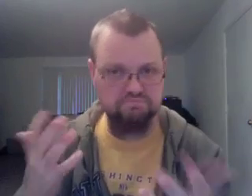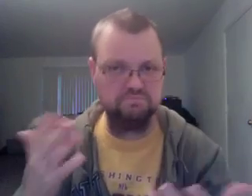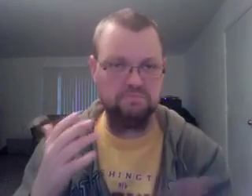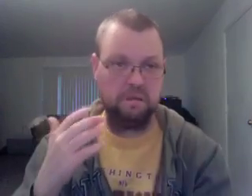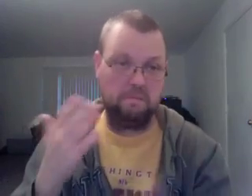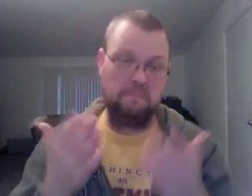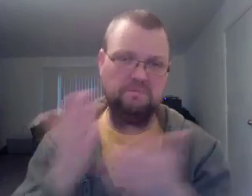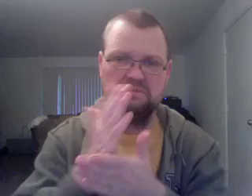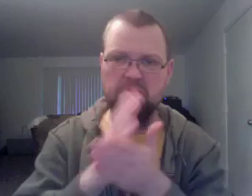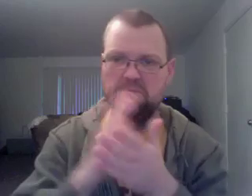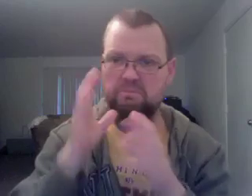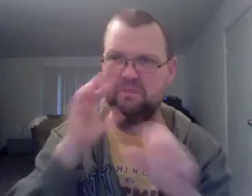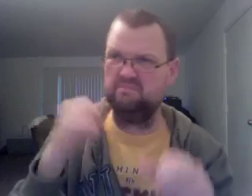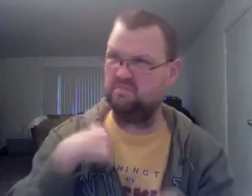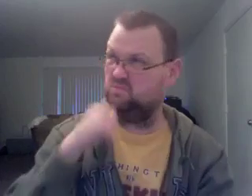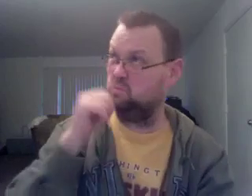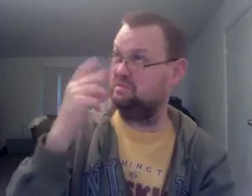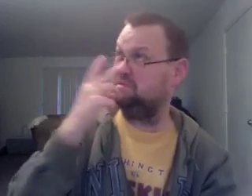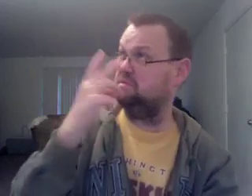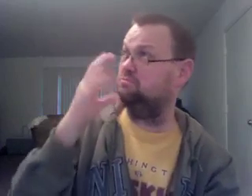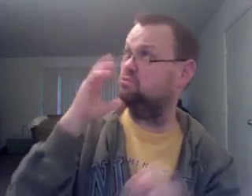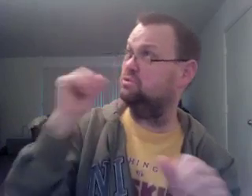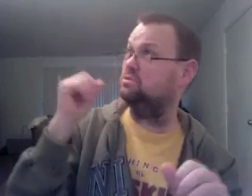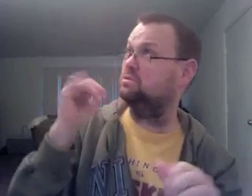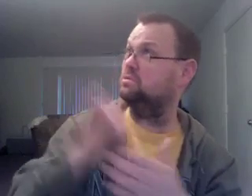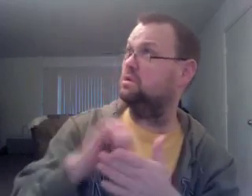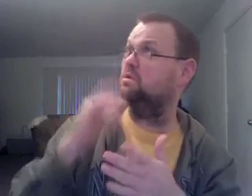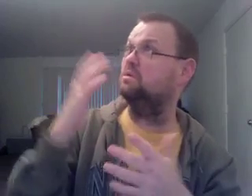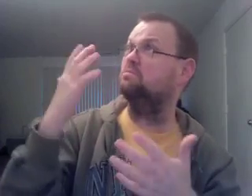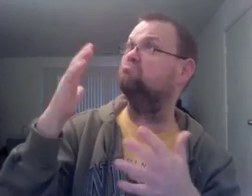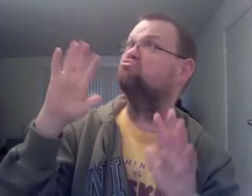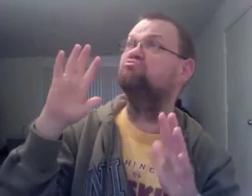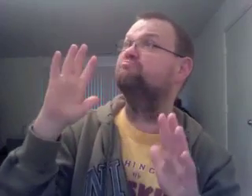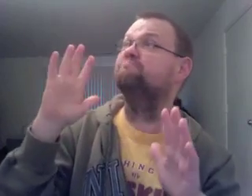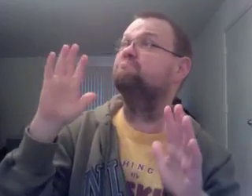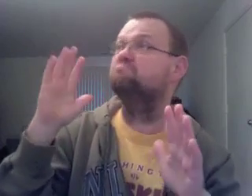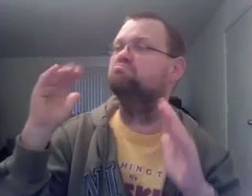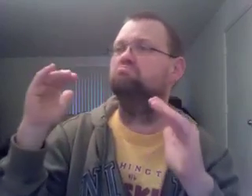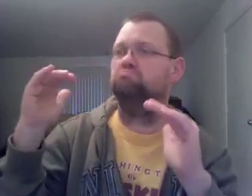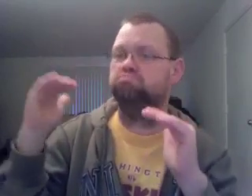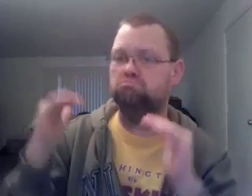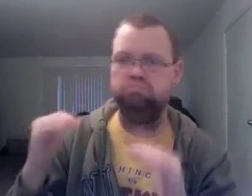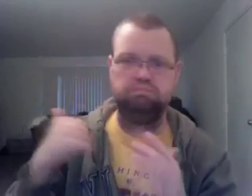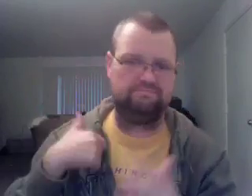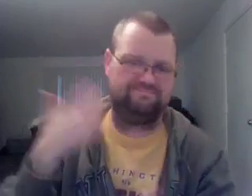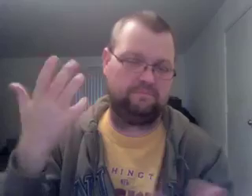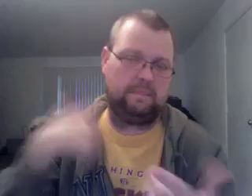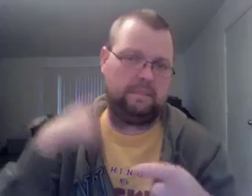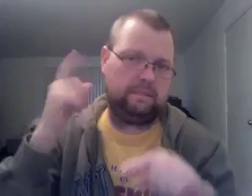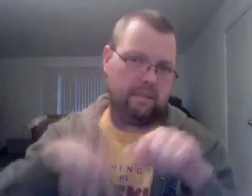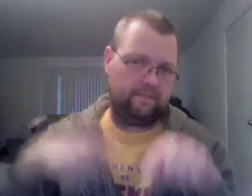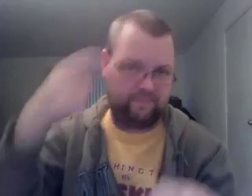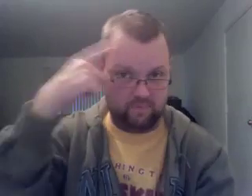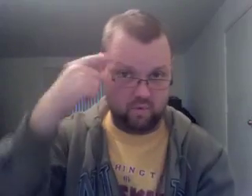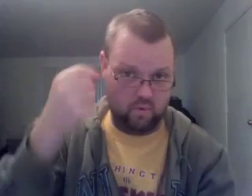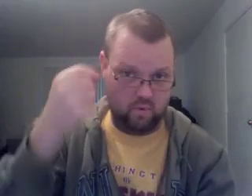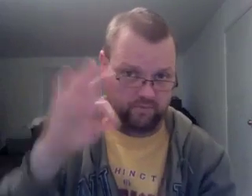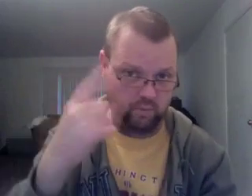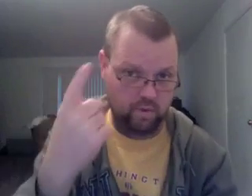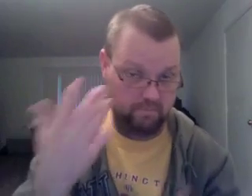He's to out and got to say. He's just kind of waiting for this. Now he's got to spring out. He's talking to me pretty good. He's running a few laps. And I guess a clean hour